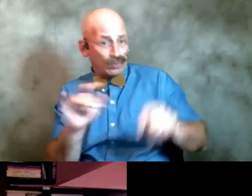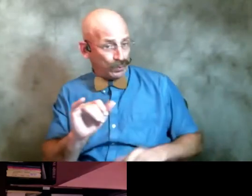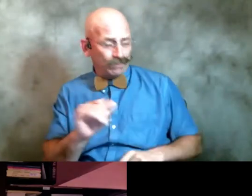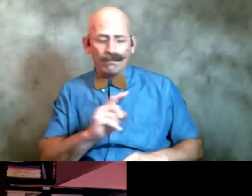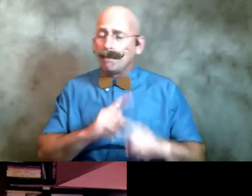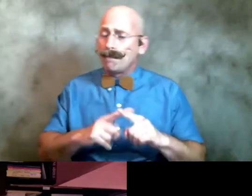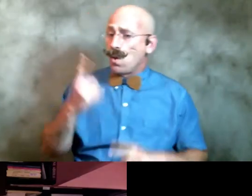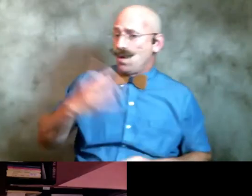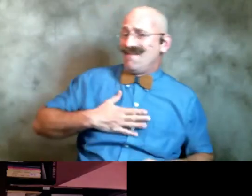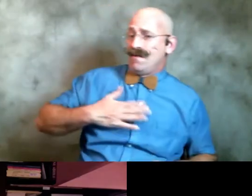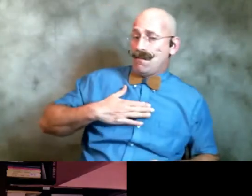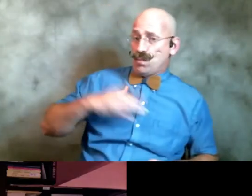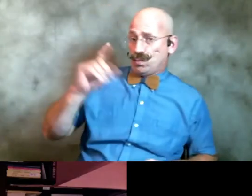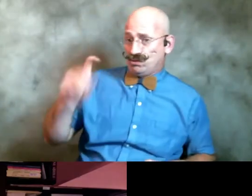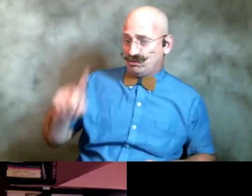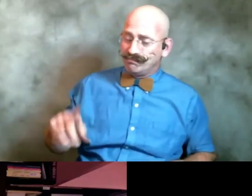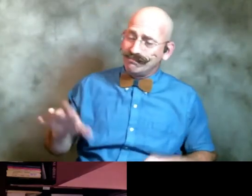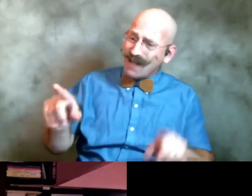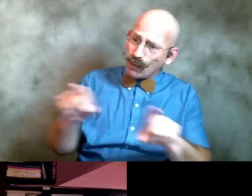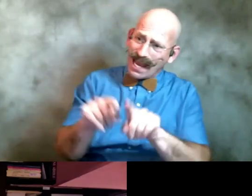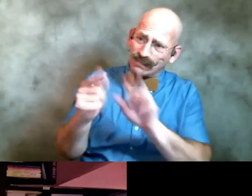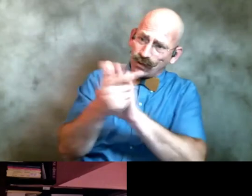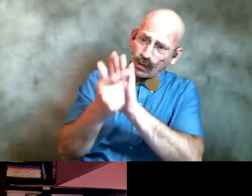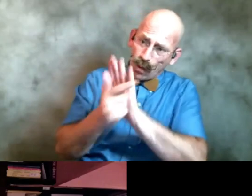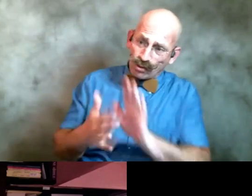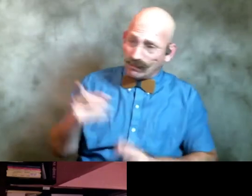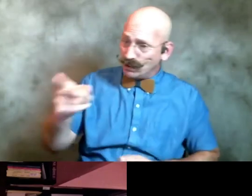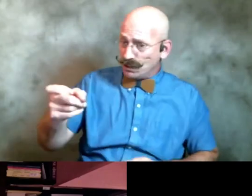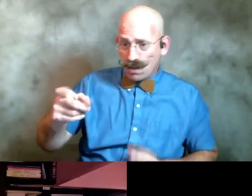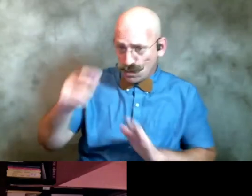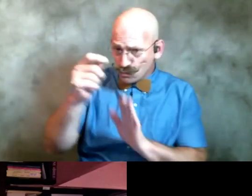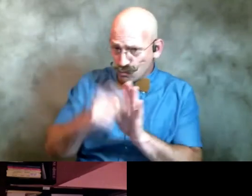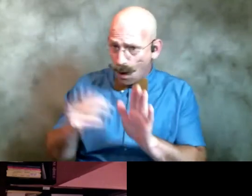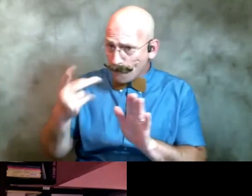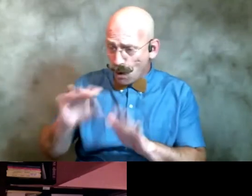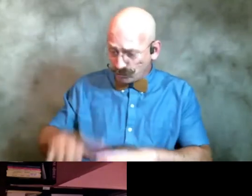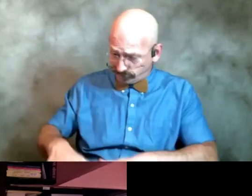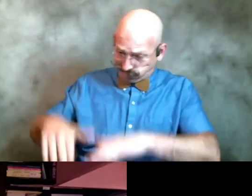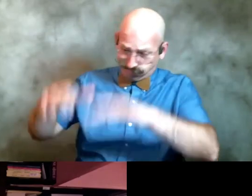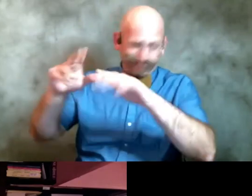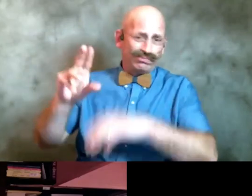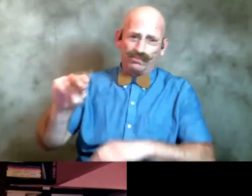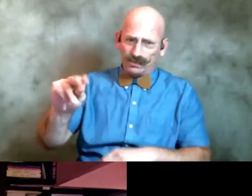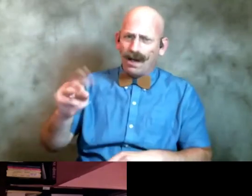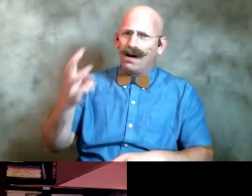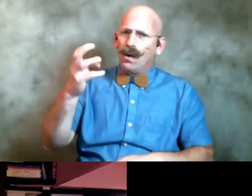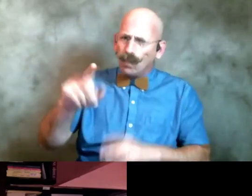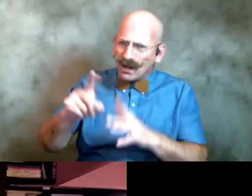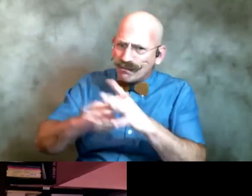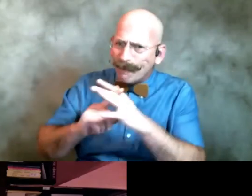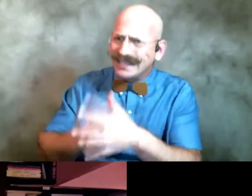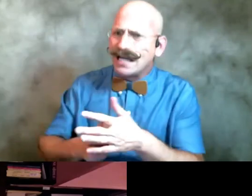uh as a lawyer you haven't written poetry all your life when did you begin where and why